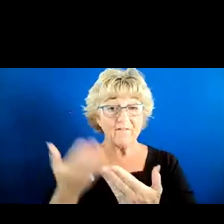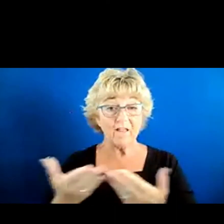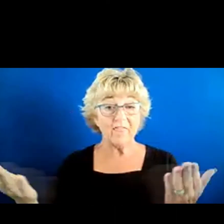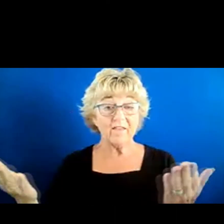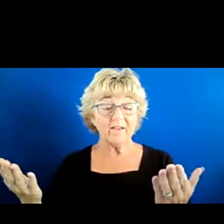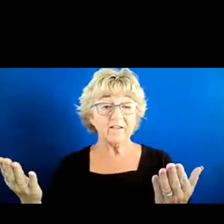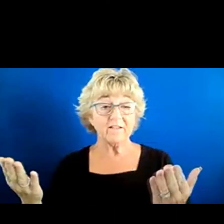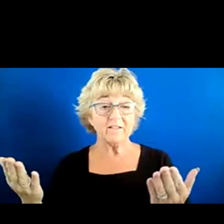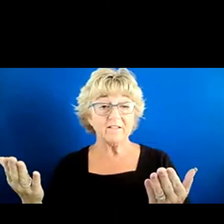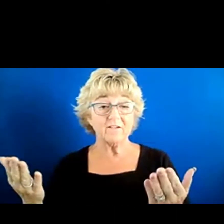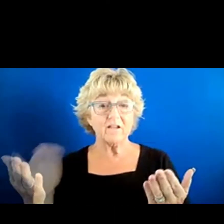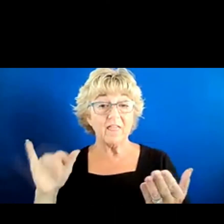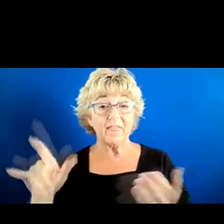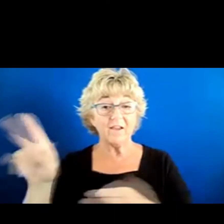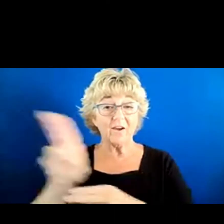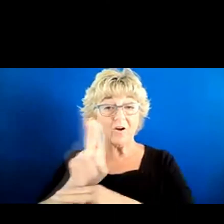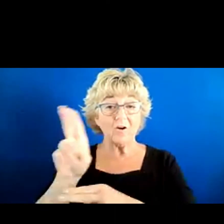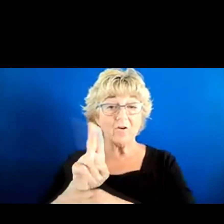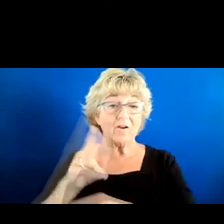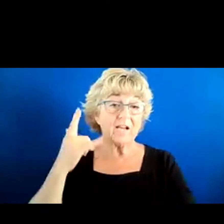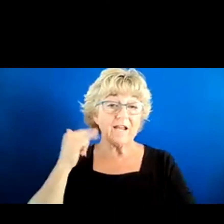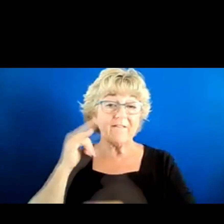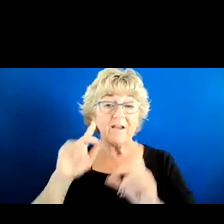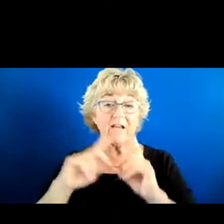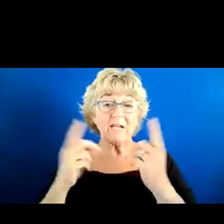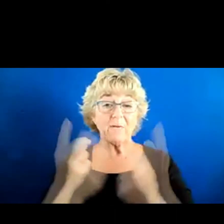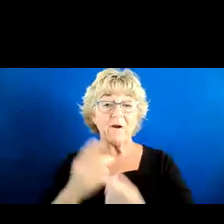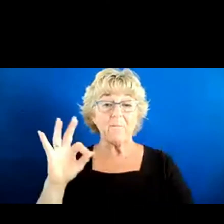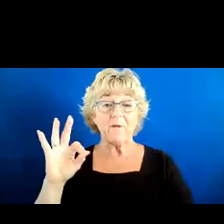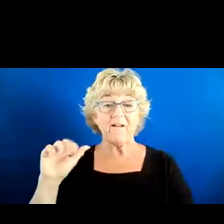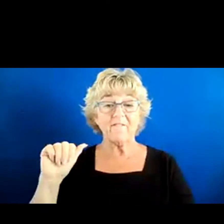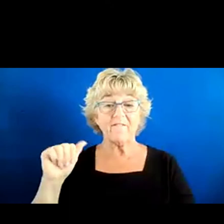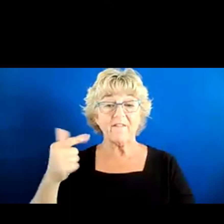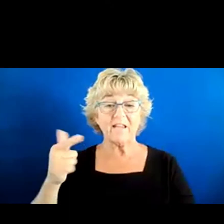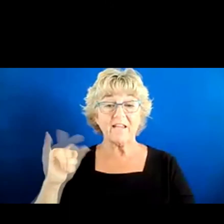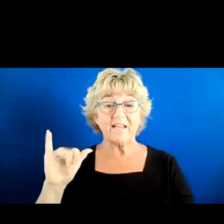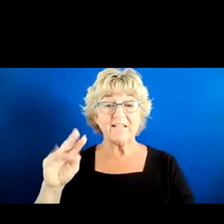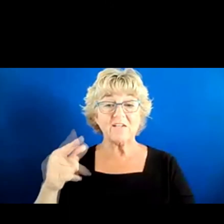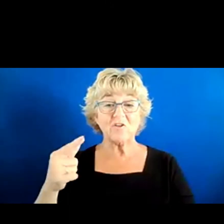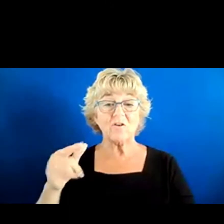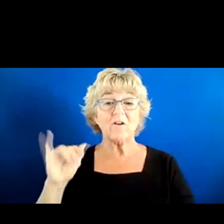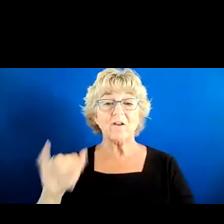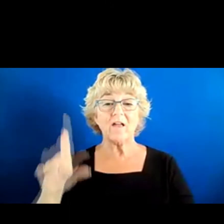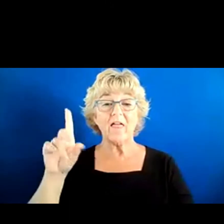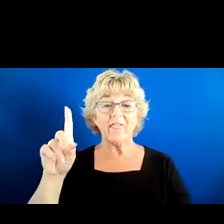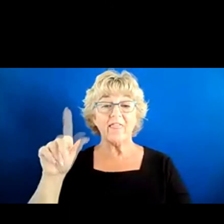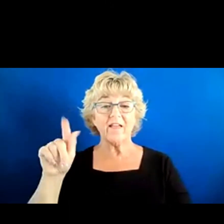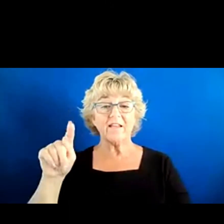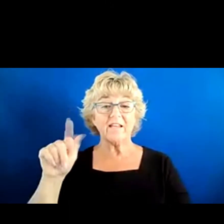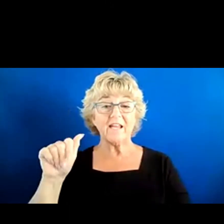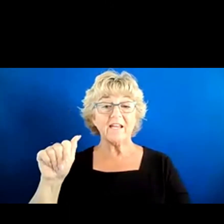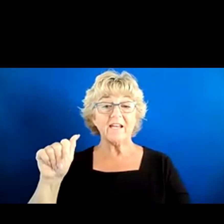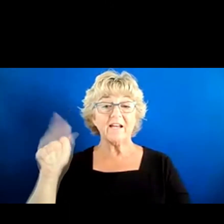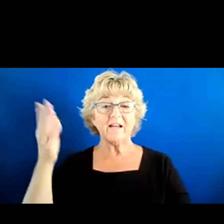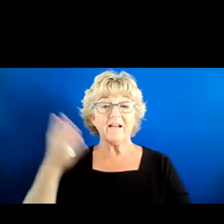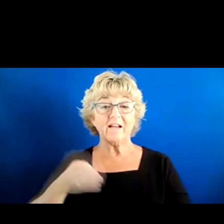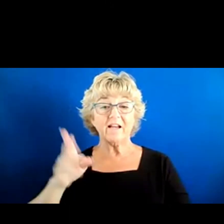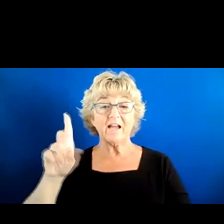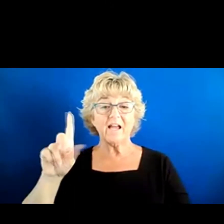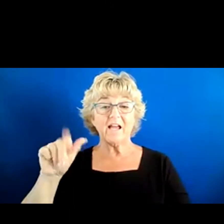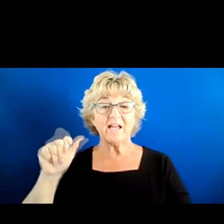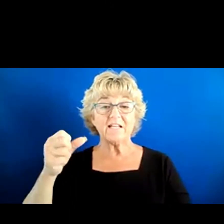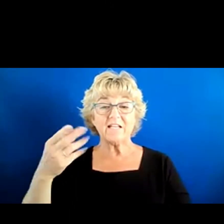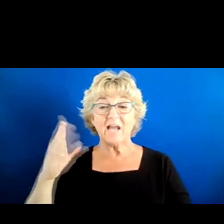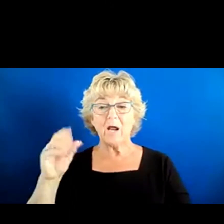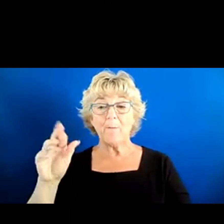they're using at the California Department of Aging is a data dashboard where they're trying to look at trends,